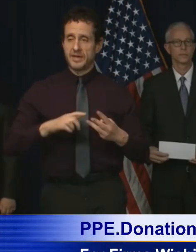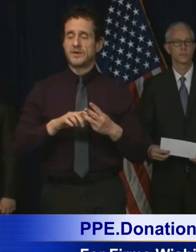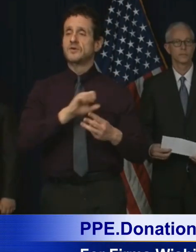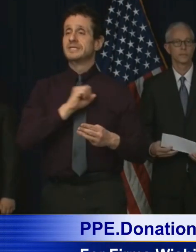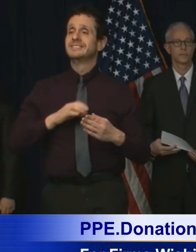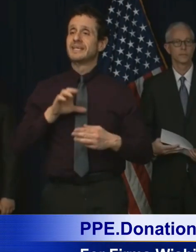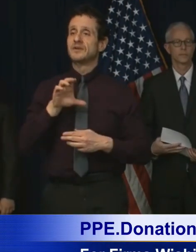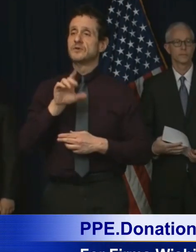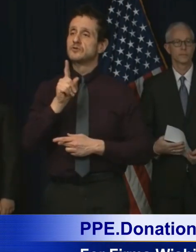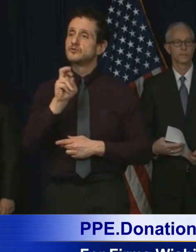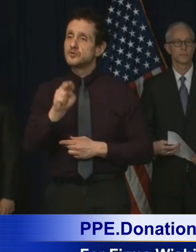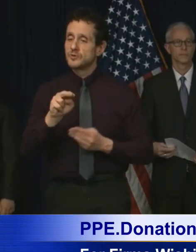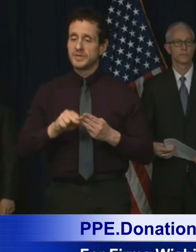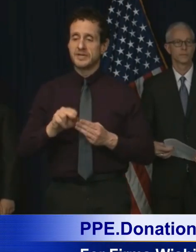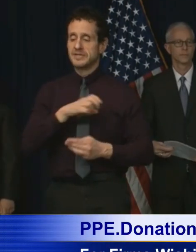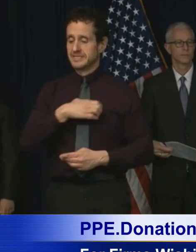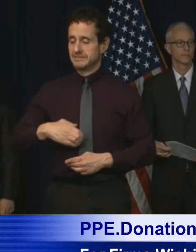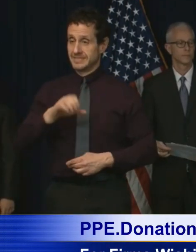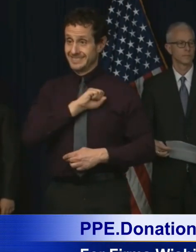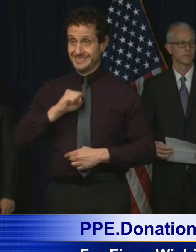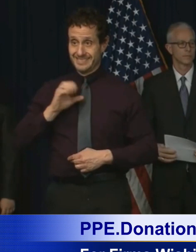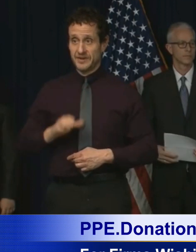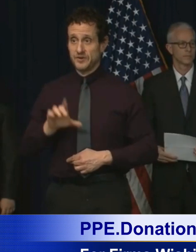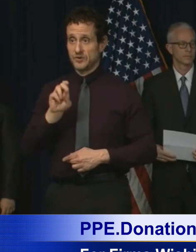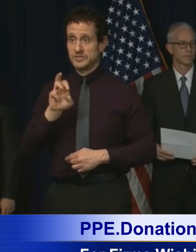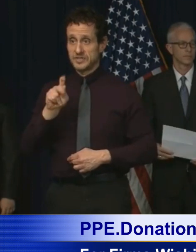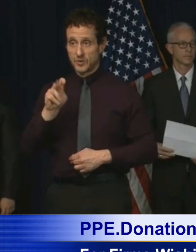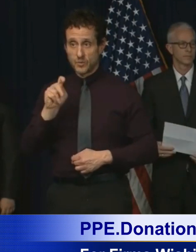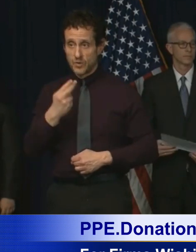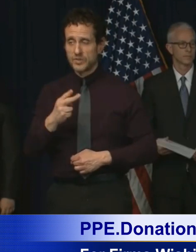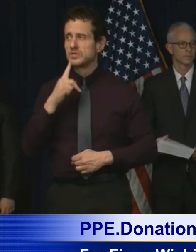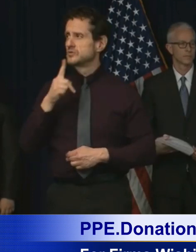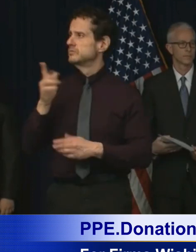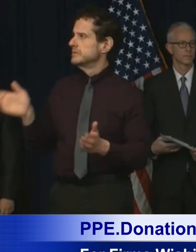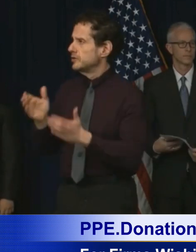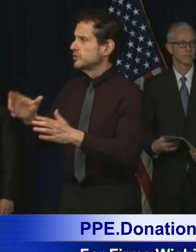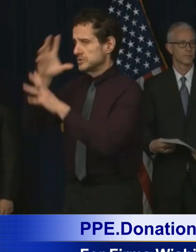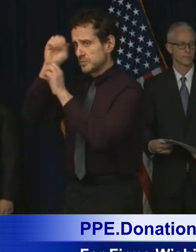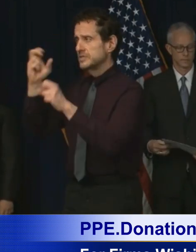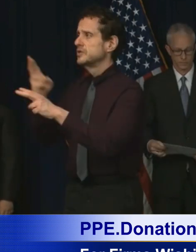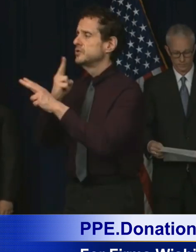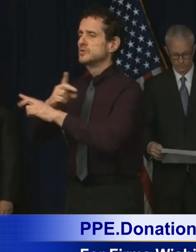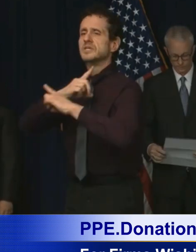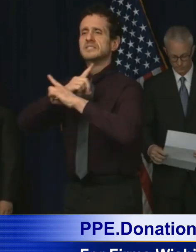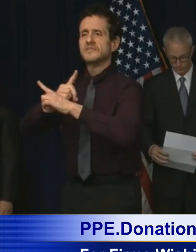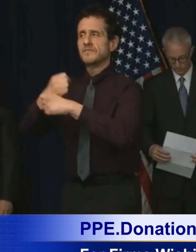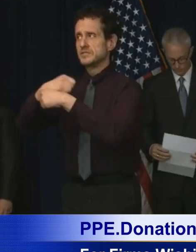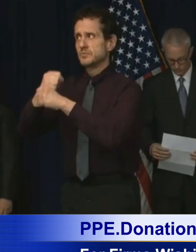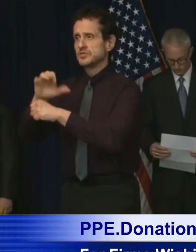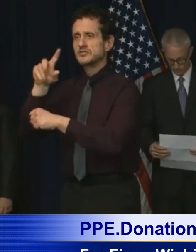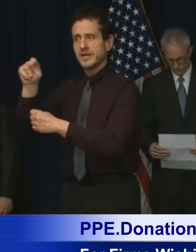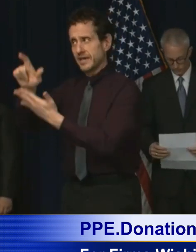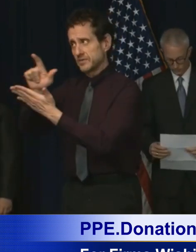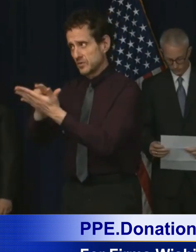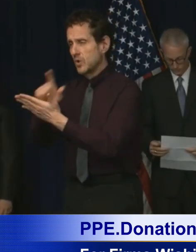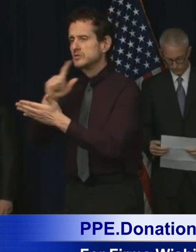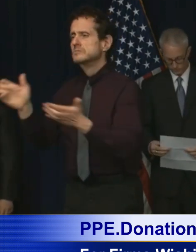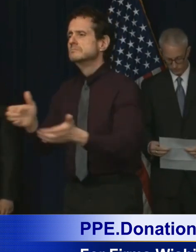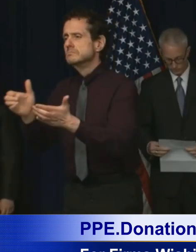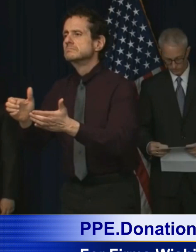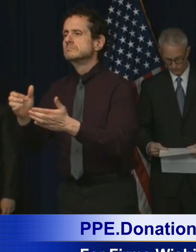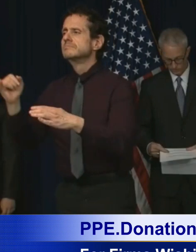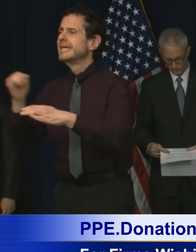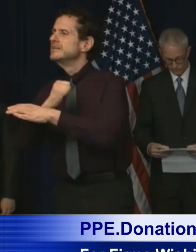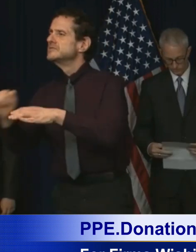Congressional Delegation to urge the President to utilize the Defense Production Act to mobilize all of industry to